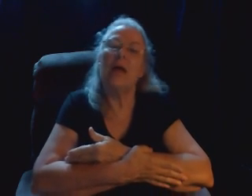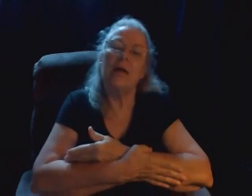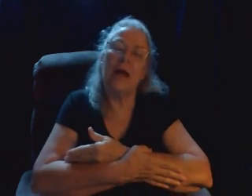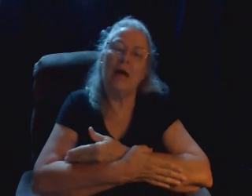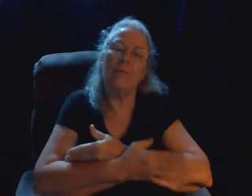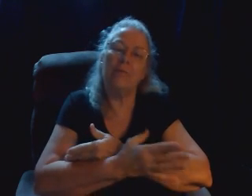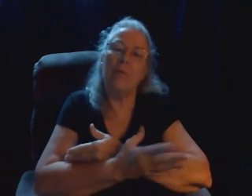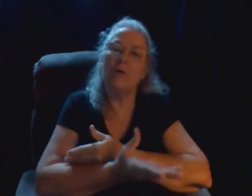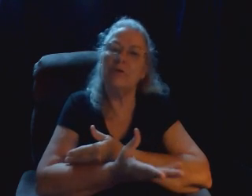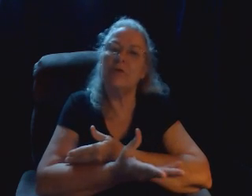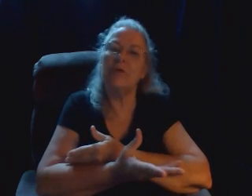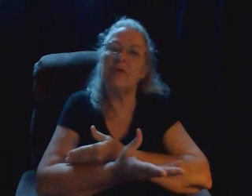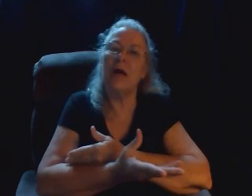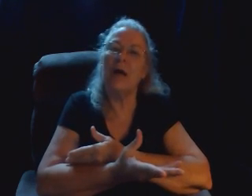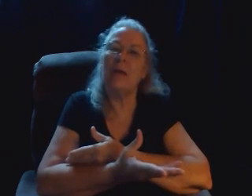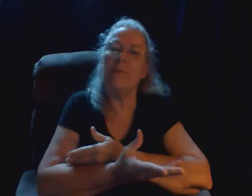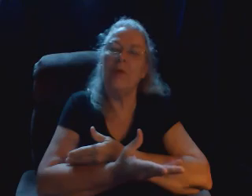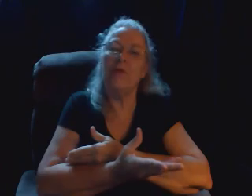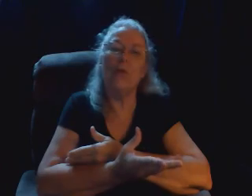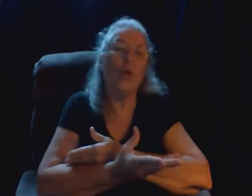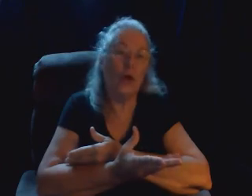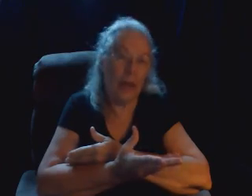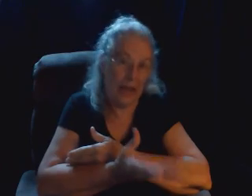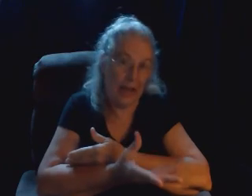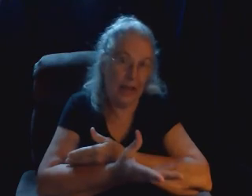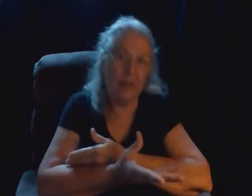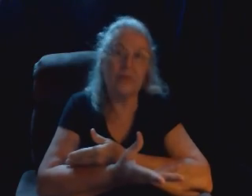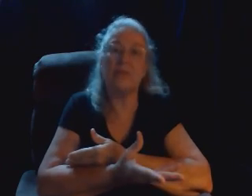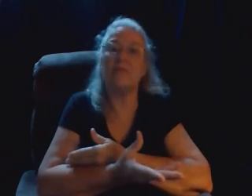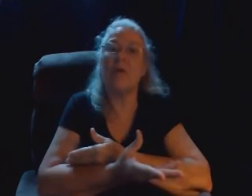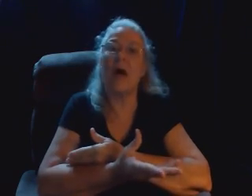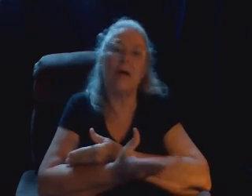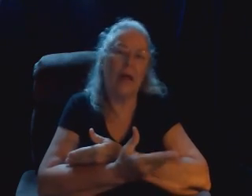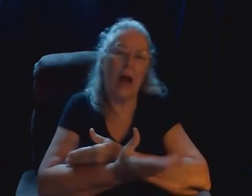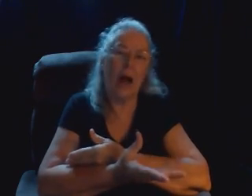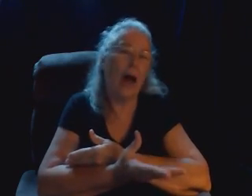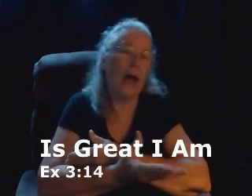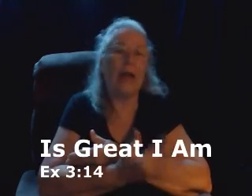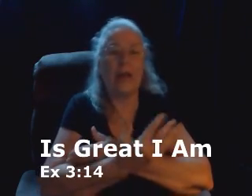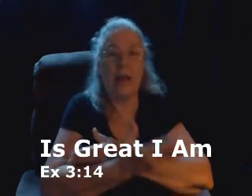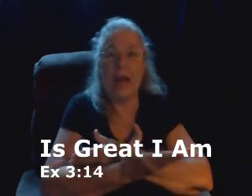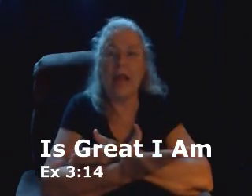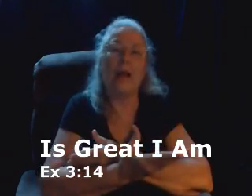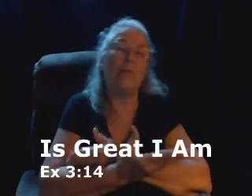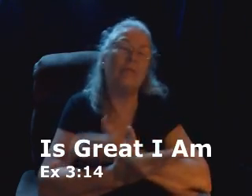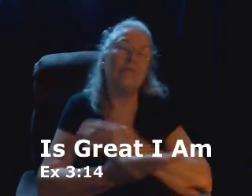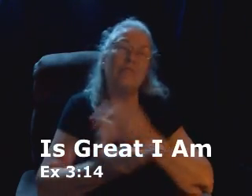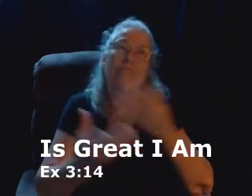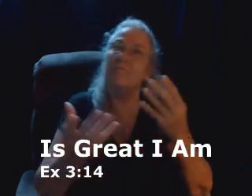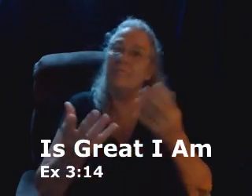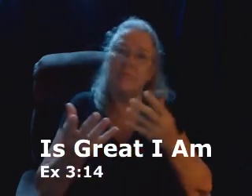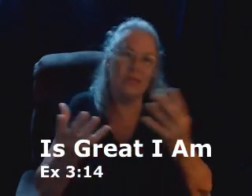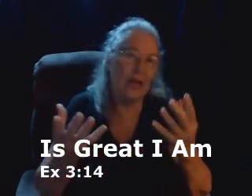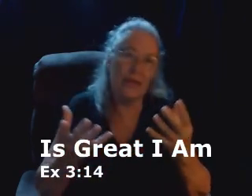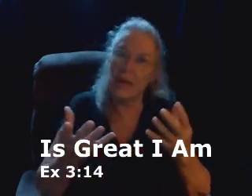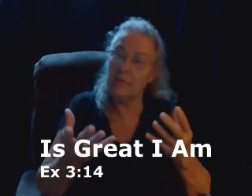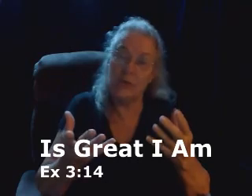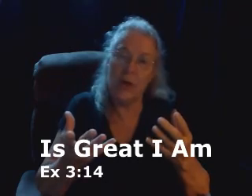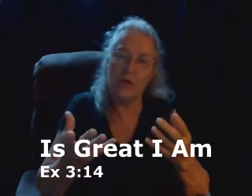now most of the time the word is, I, and am a lot of times are not